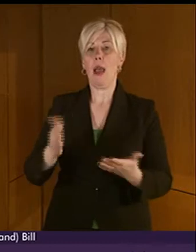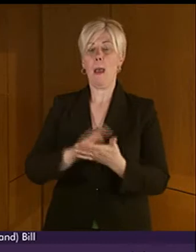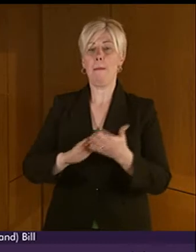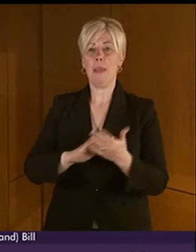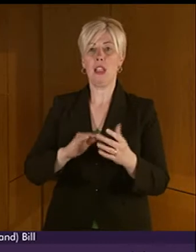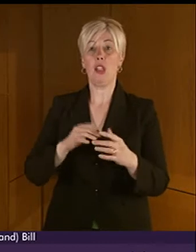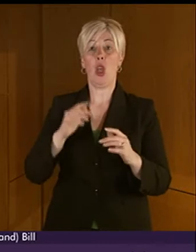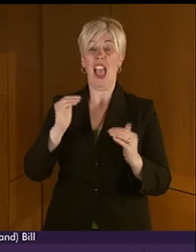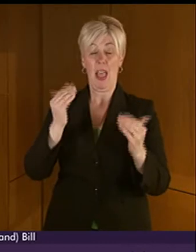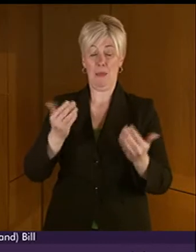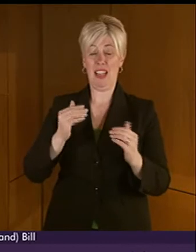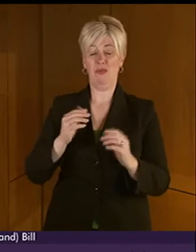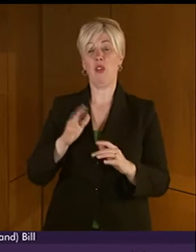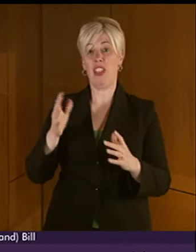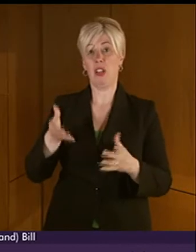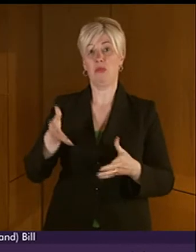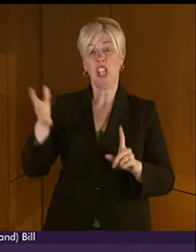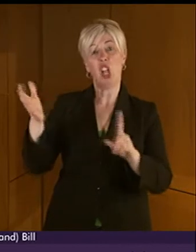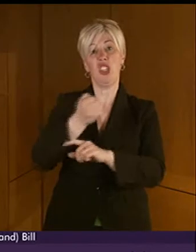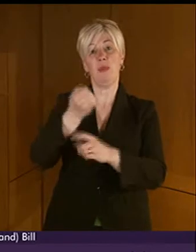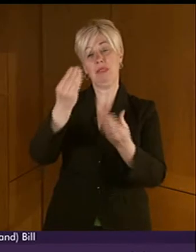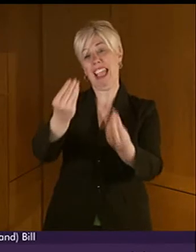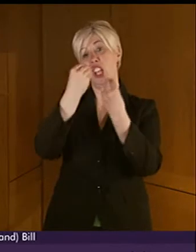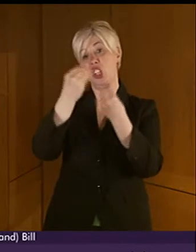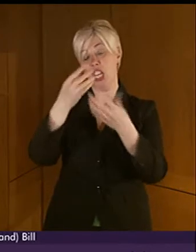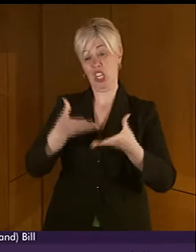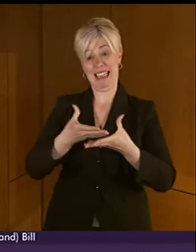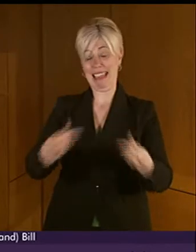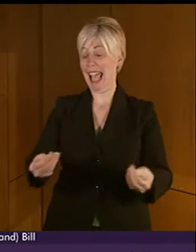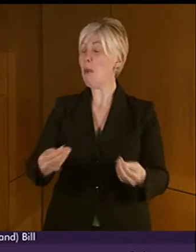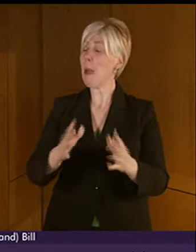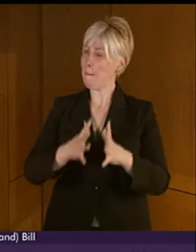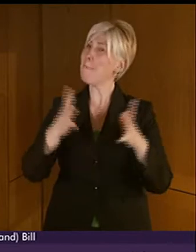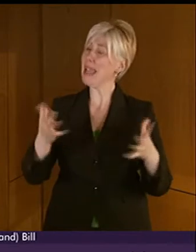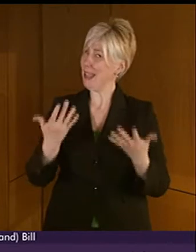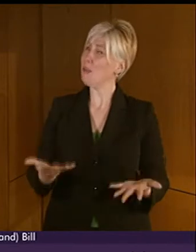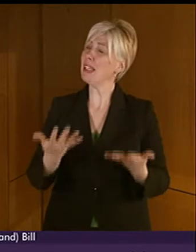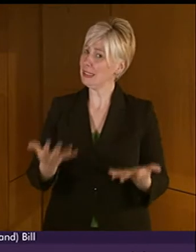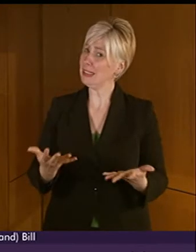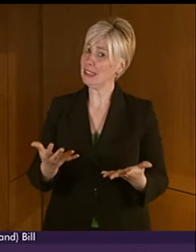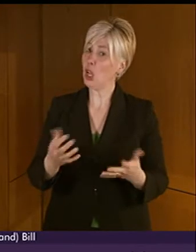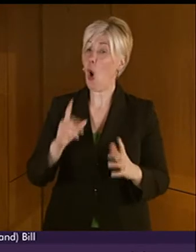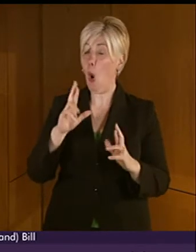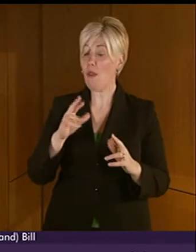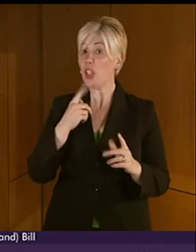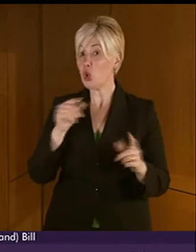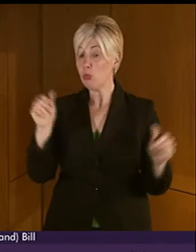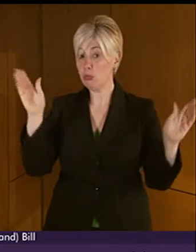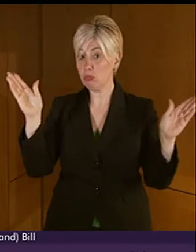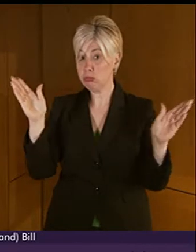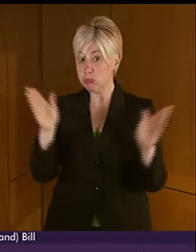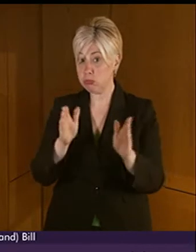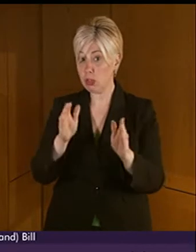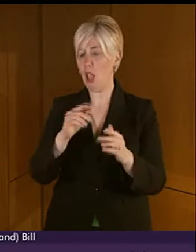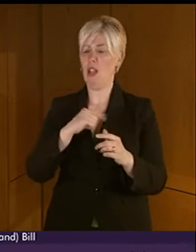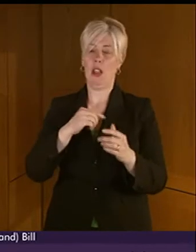attainment gap. That attainment gap is all too evident here in Scotland when it comes to deaf pupils in terms of the amount